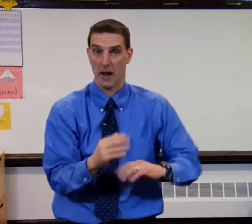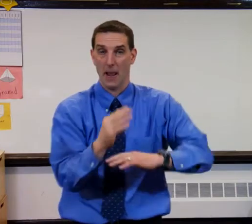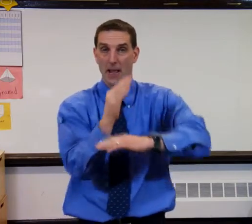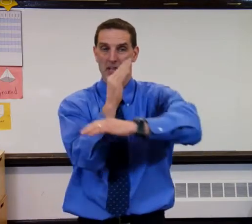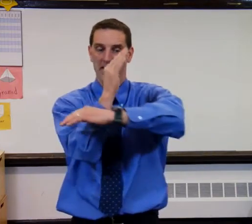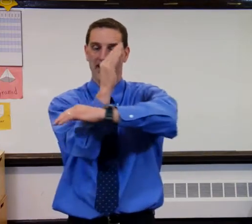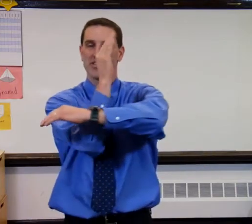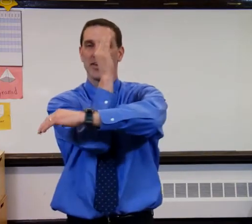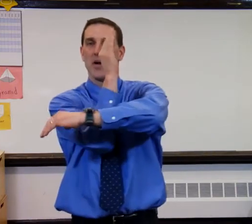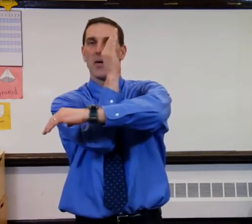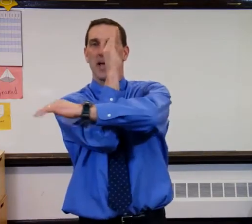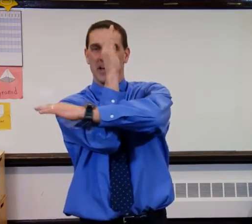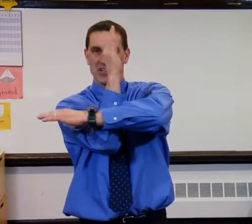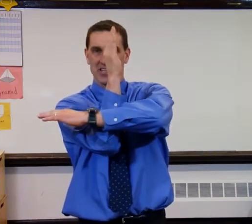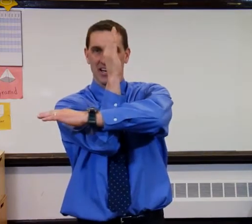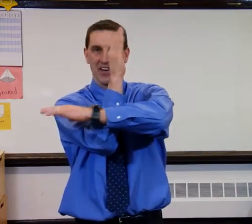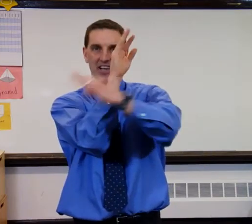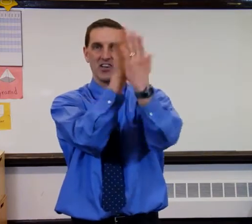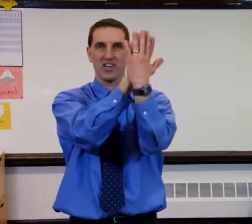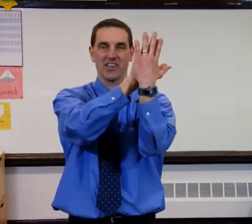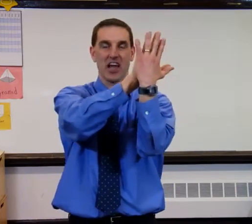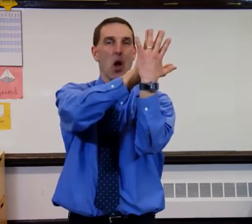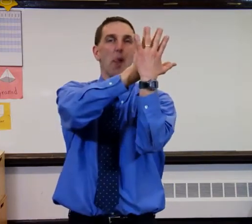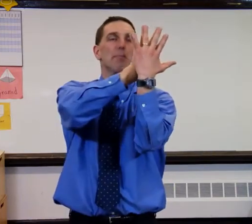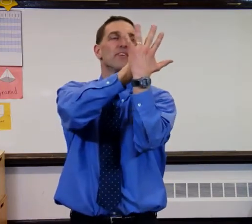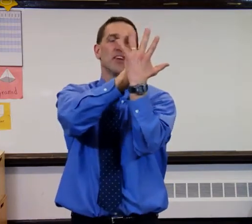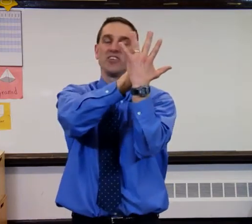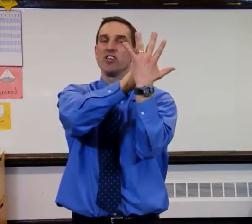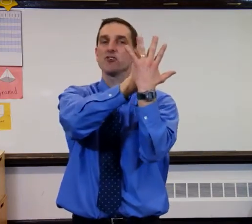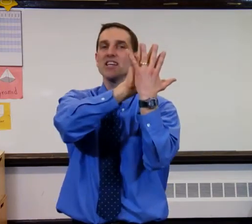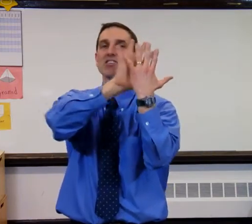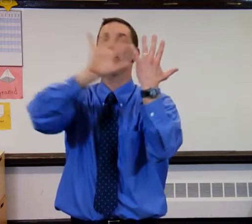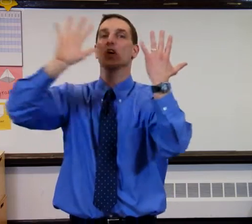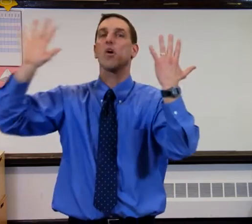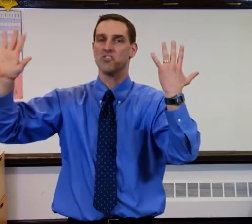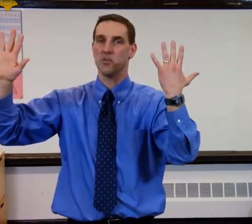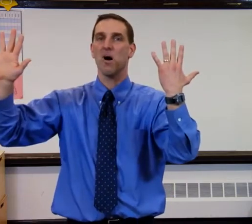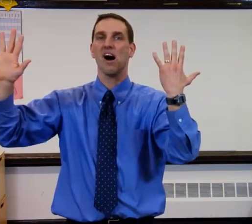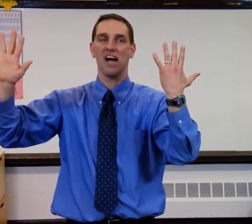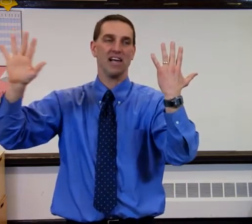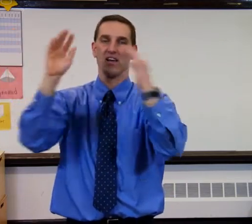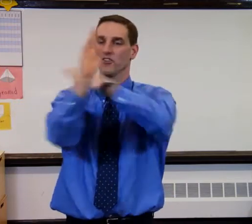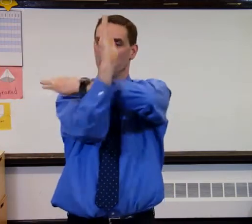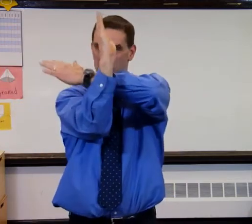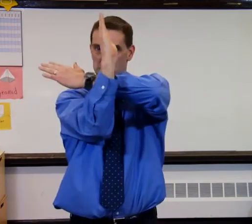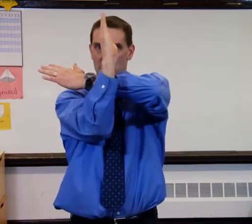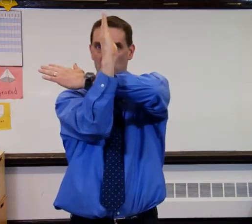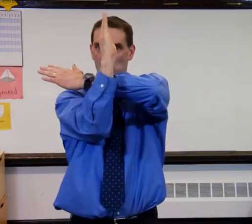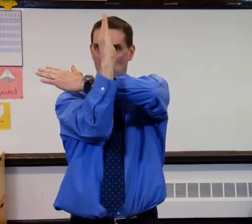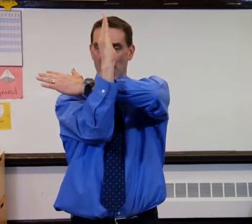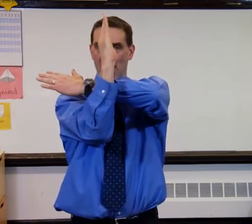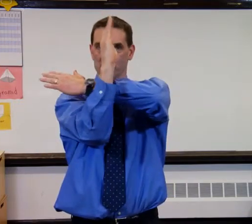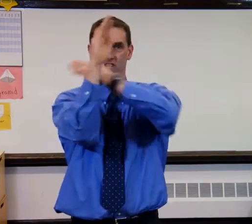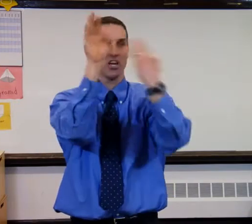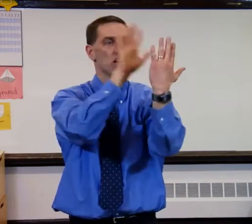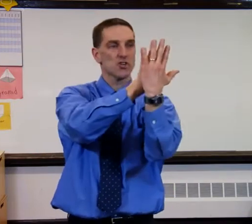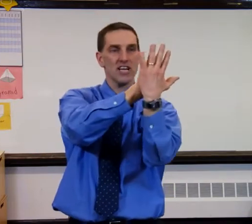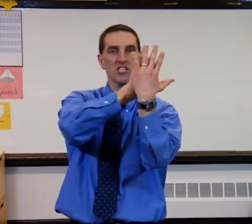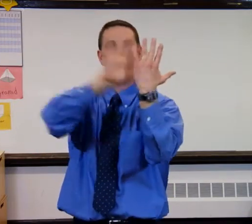You could get your intersect going and you could say, translate across the Y. So here's my Y axis. Translate